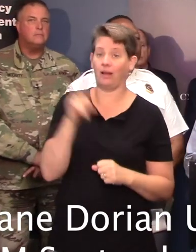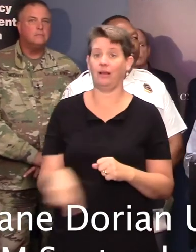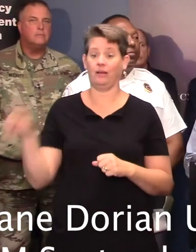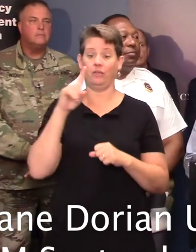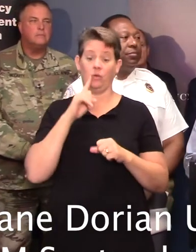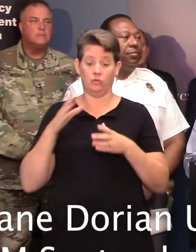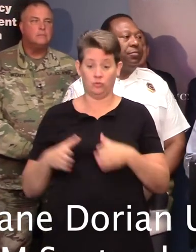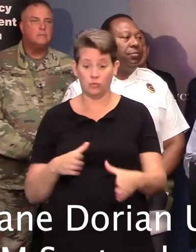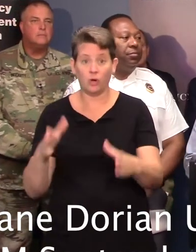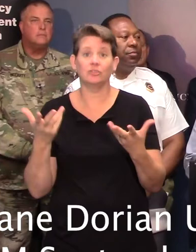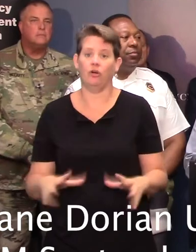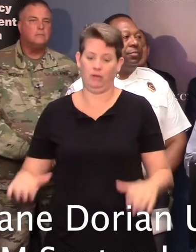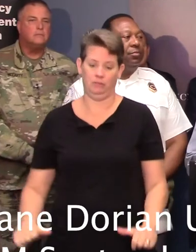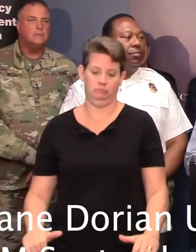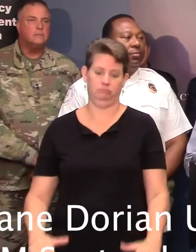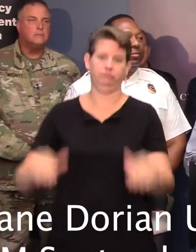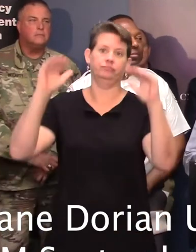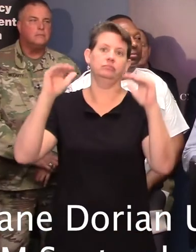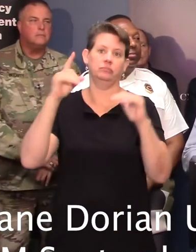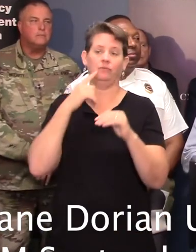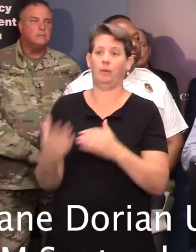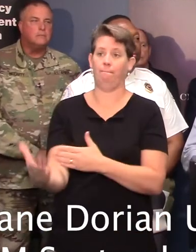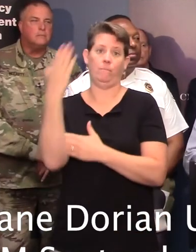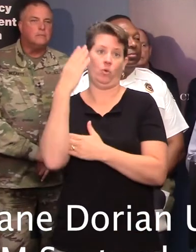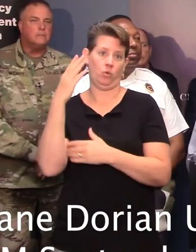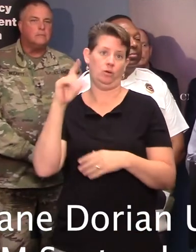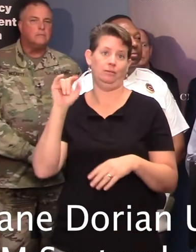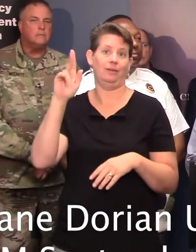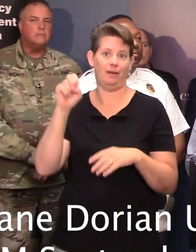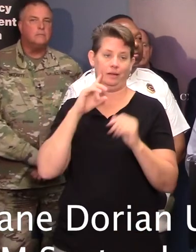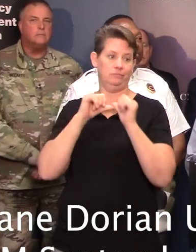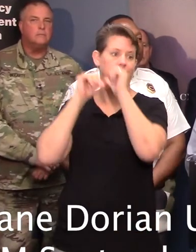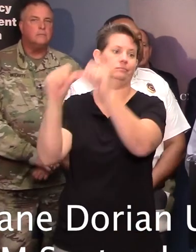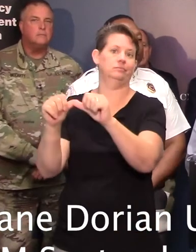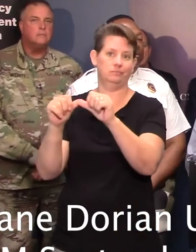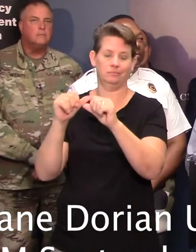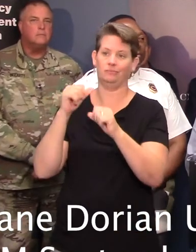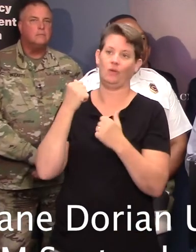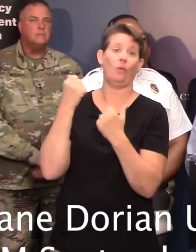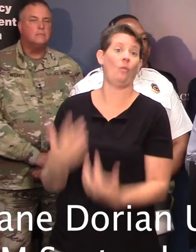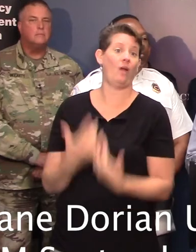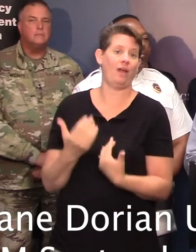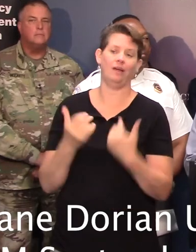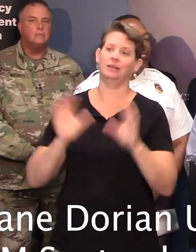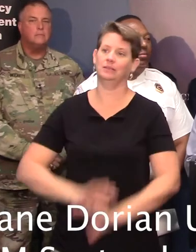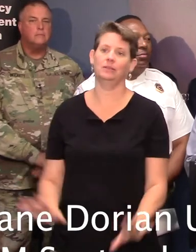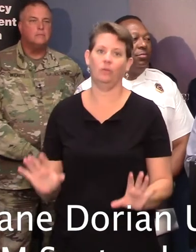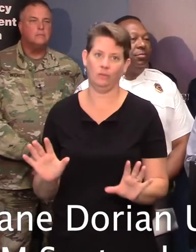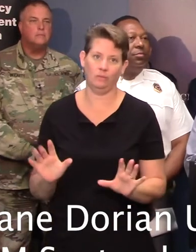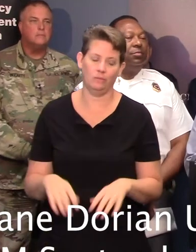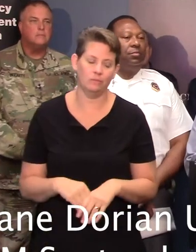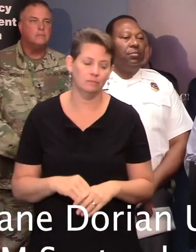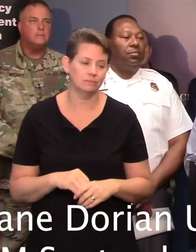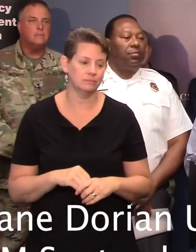coastal roadways may already be flooded from the morning high tide and stay high through the day, so you can't wait last minute. And obviously the